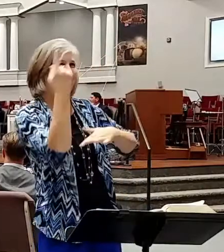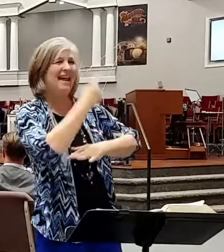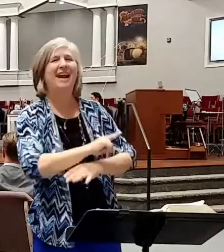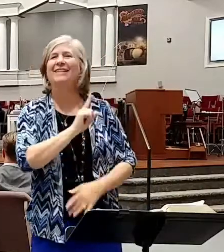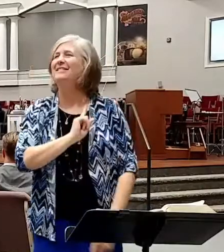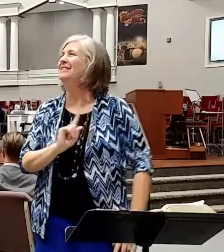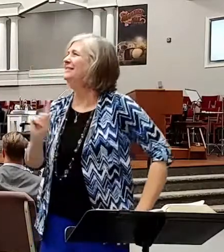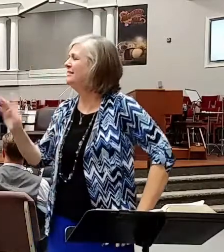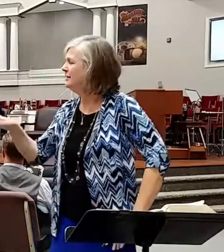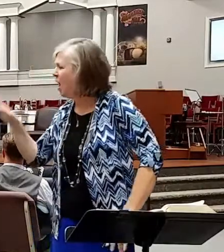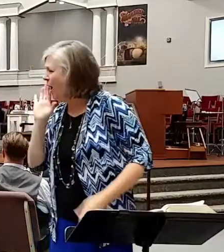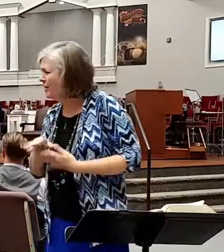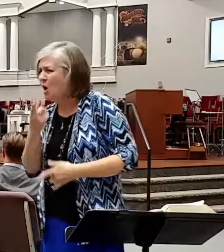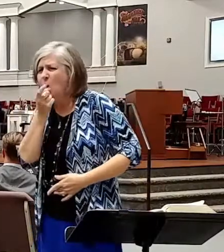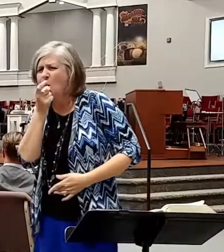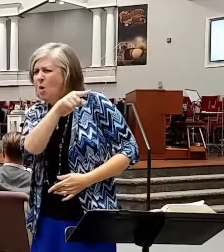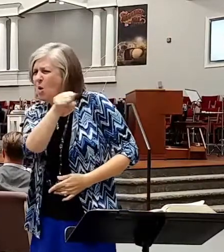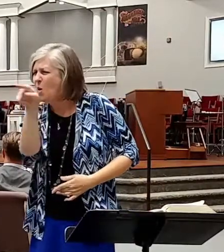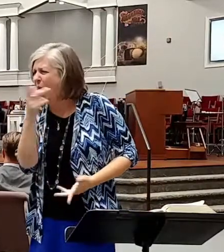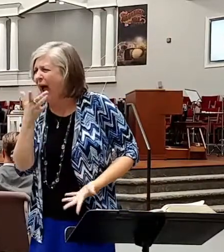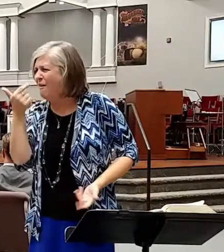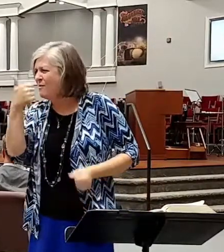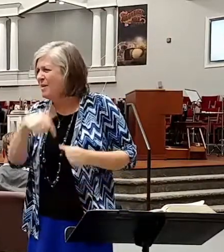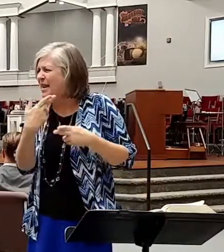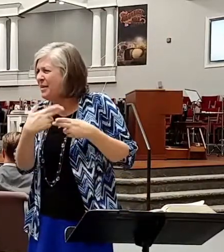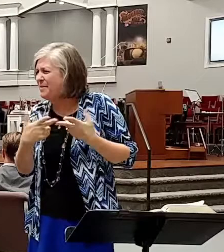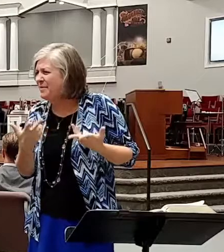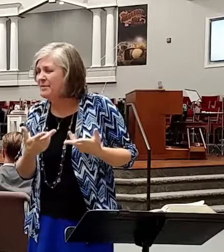tell you to my wife, who was that? And that was your cousin